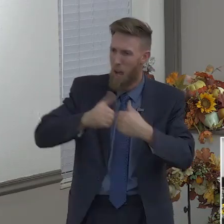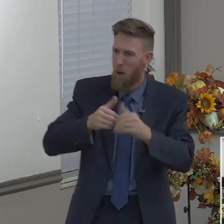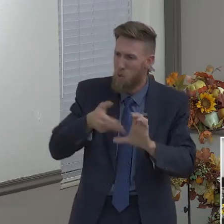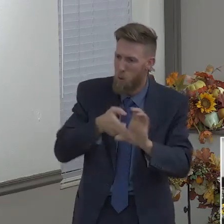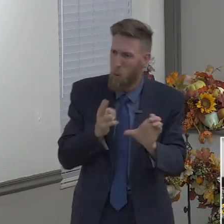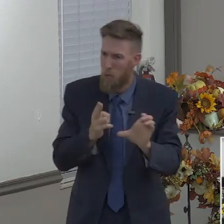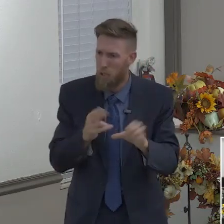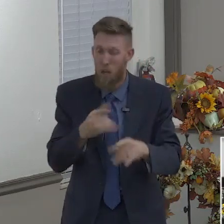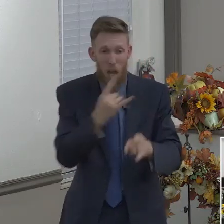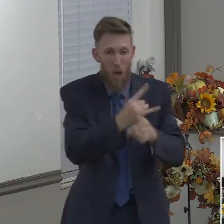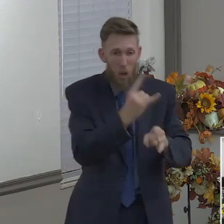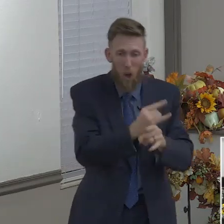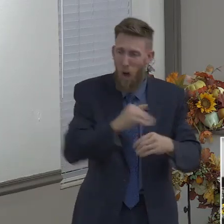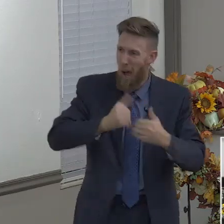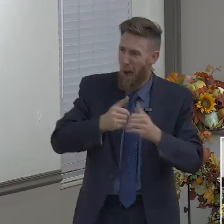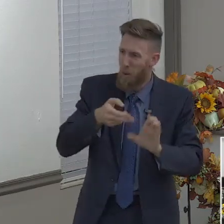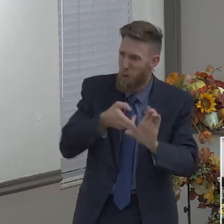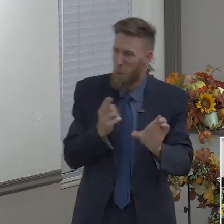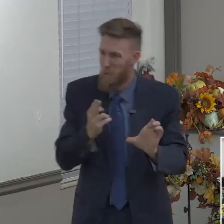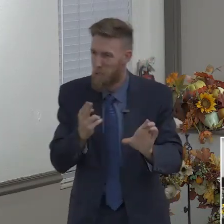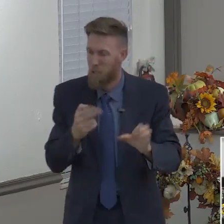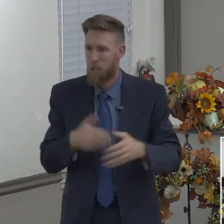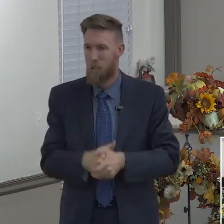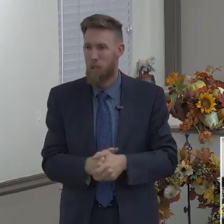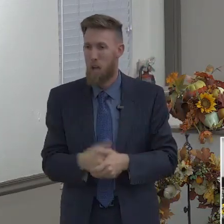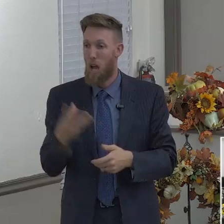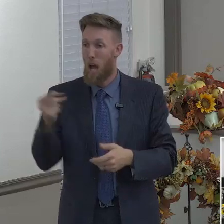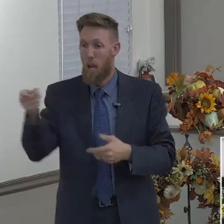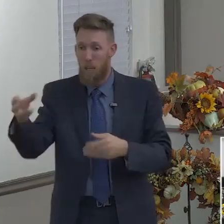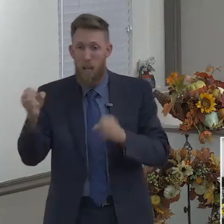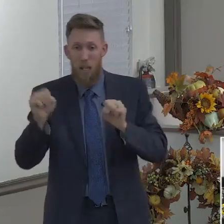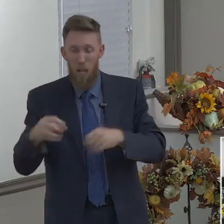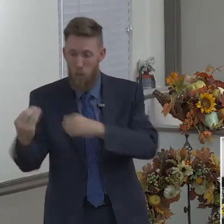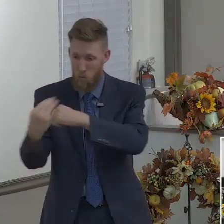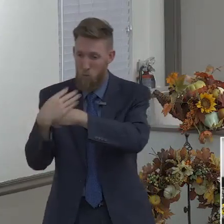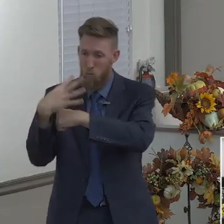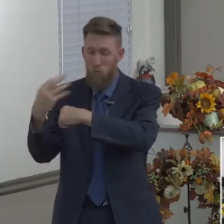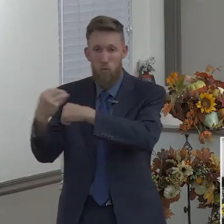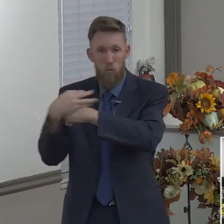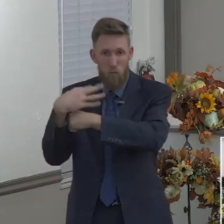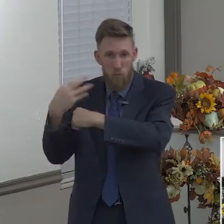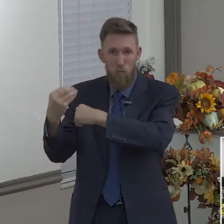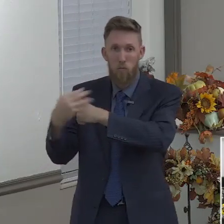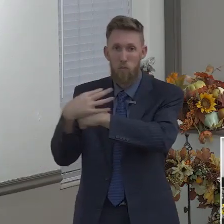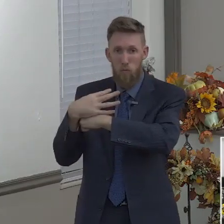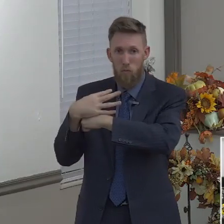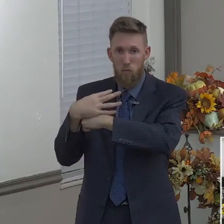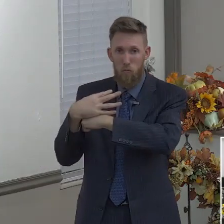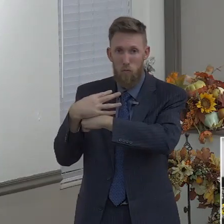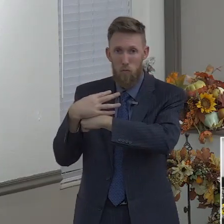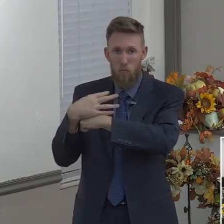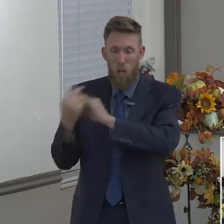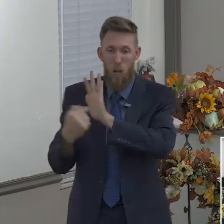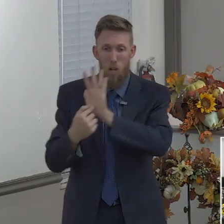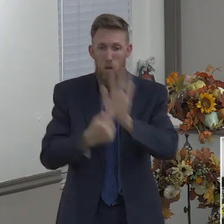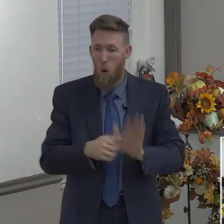finding a godly Christian person who is living for the Lord, children, in your case, your parents,